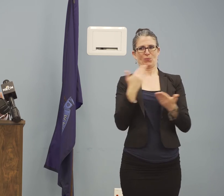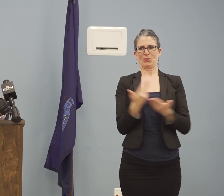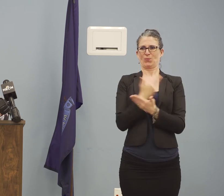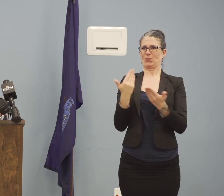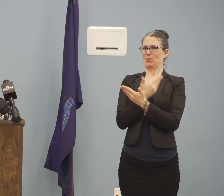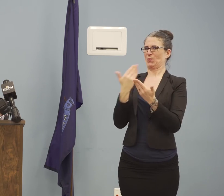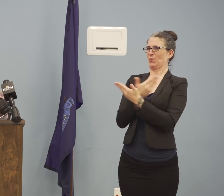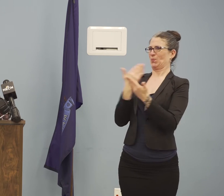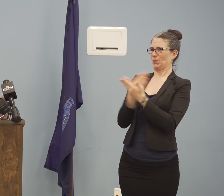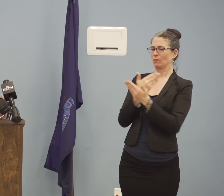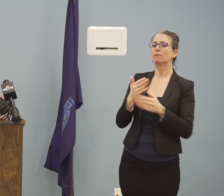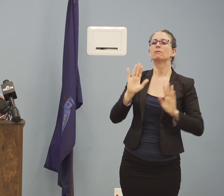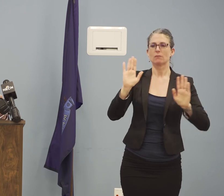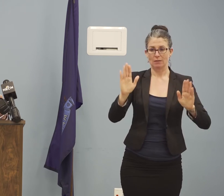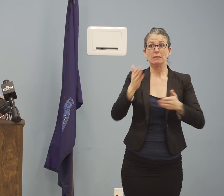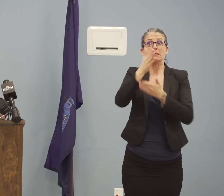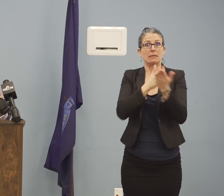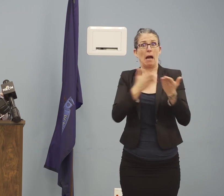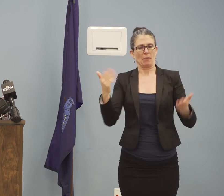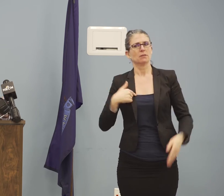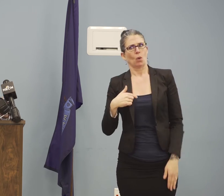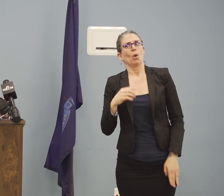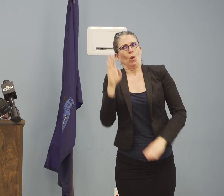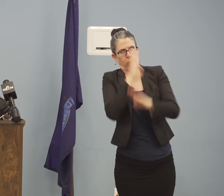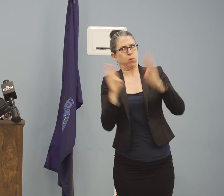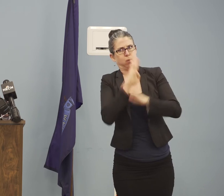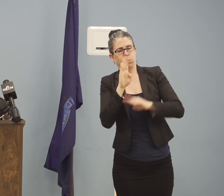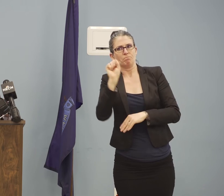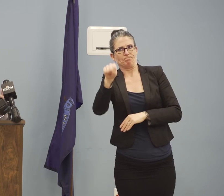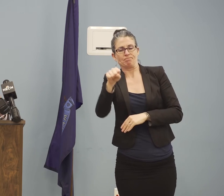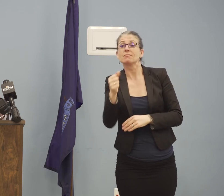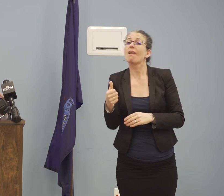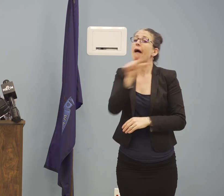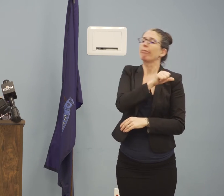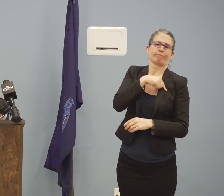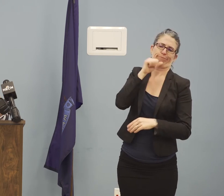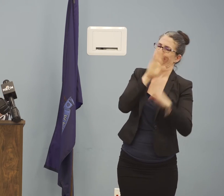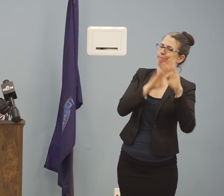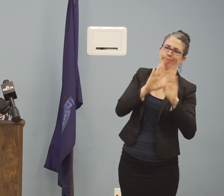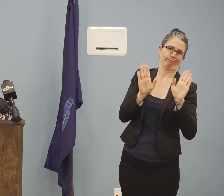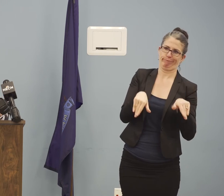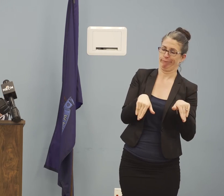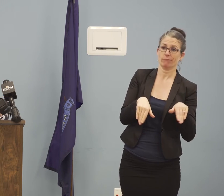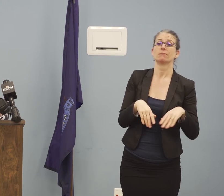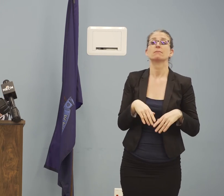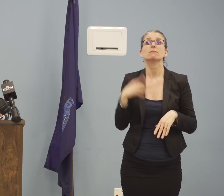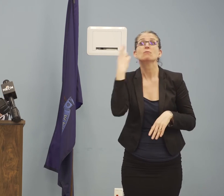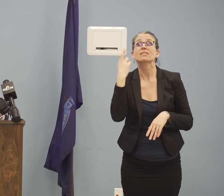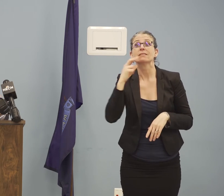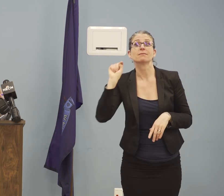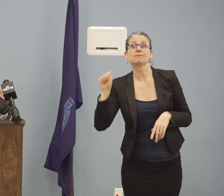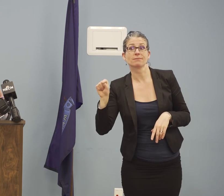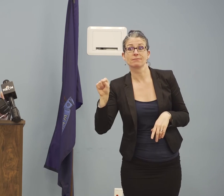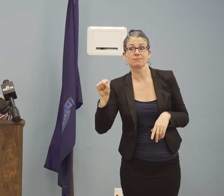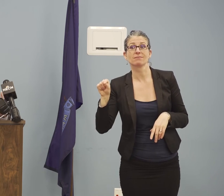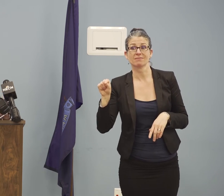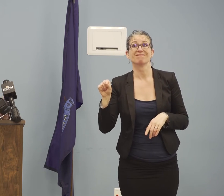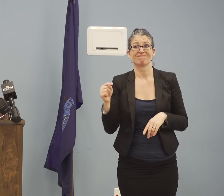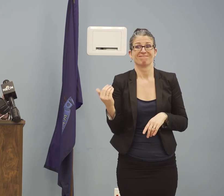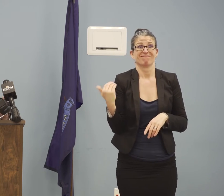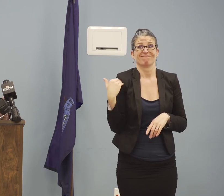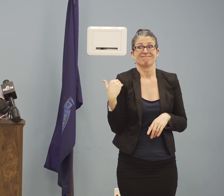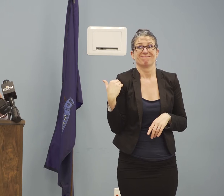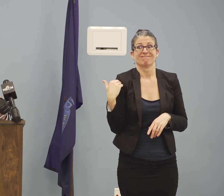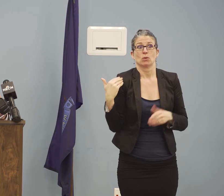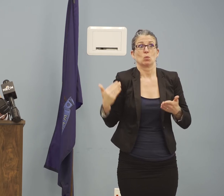is that what we've seen recently is, even in some papers that just came out last weekend, greater